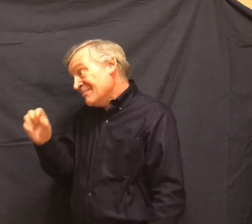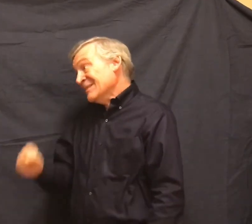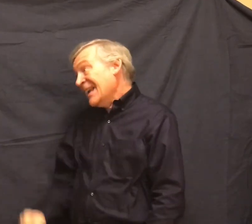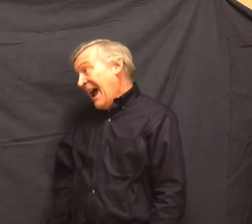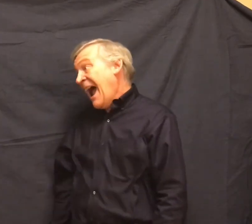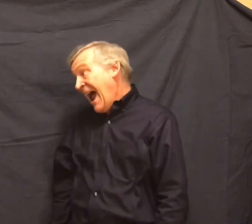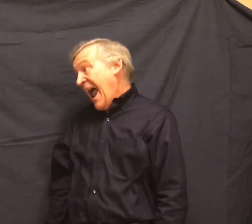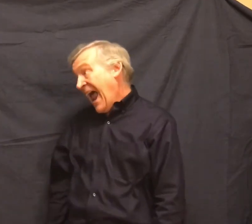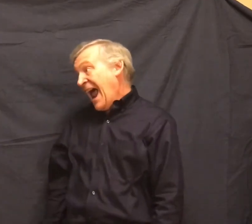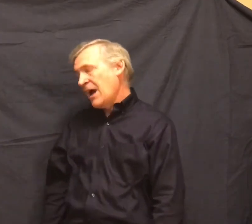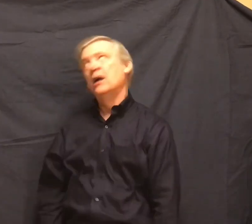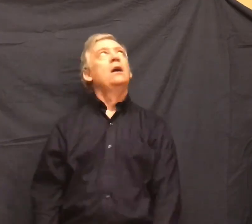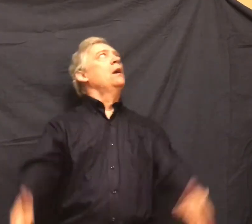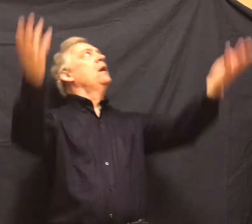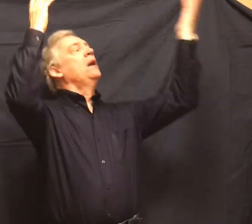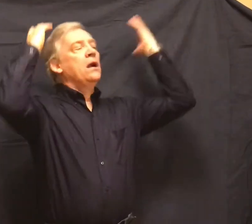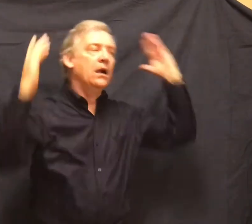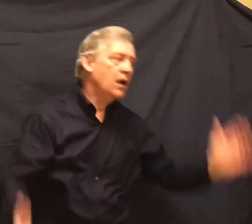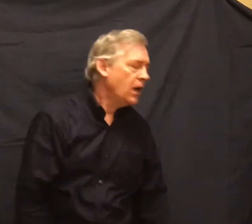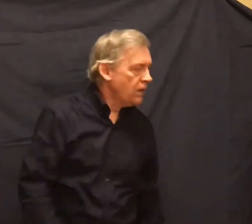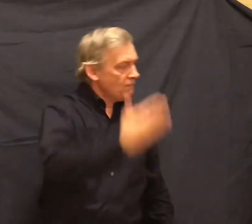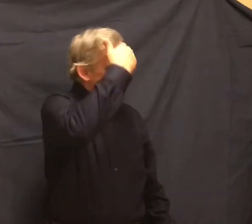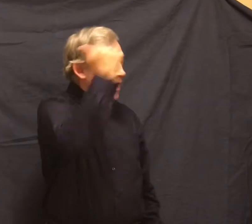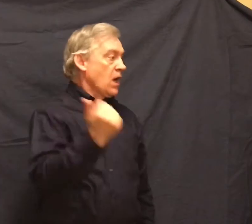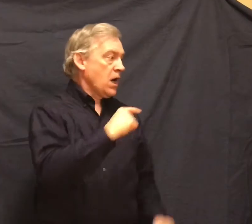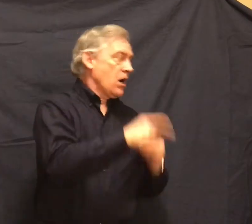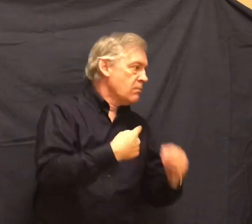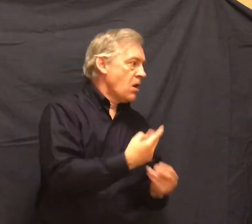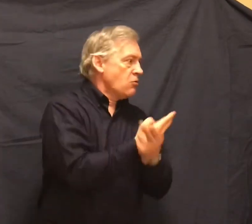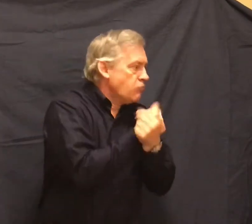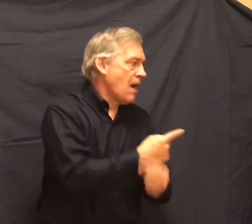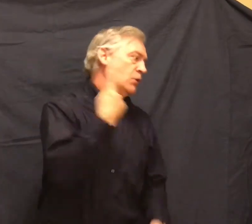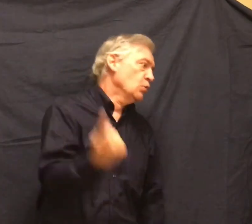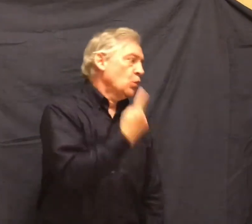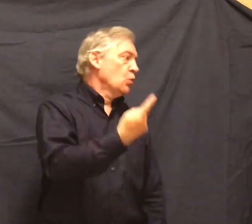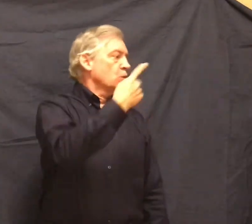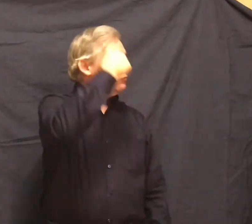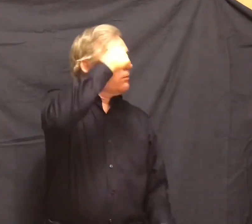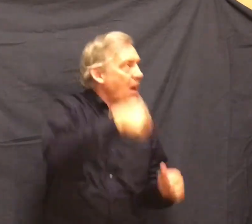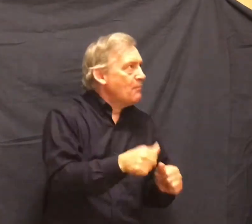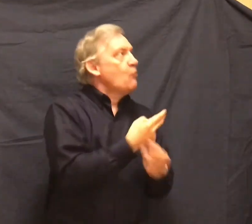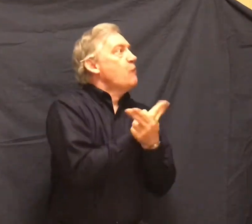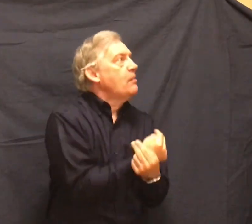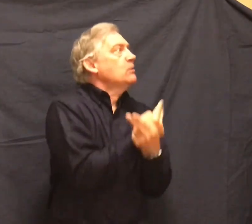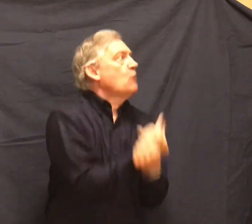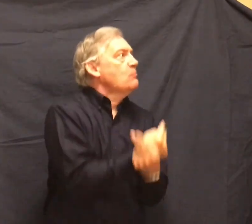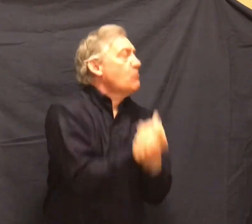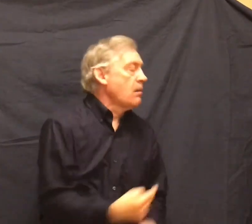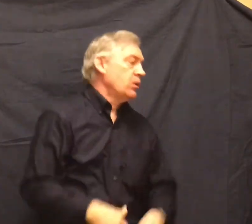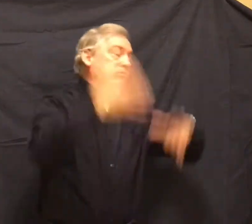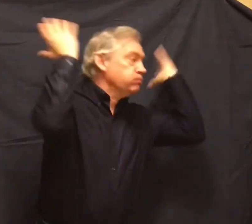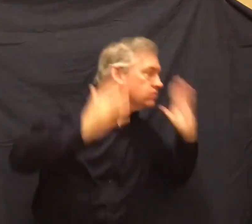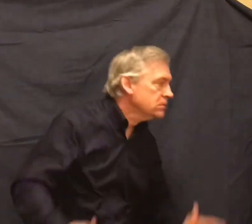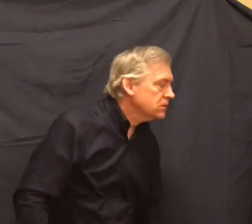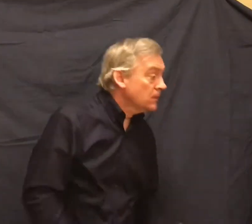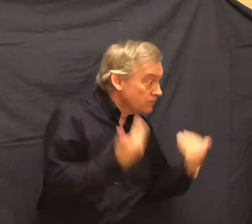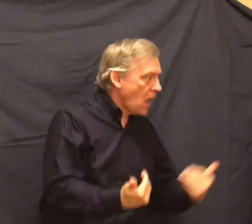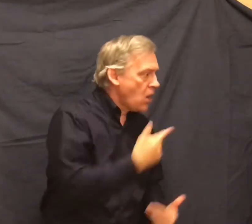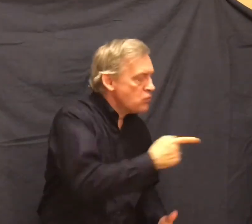Heck with the rabbits. That's all you ever can remember is them rabbits. Okay, now you listen and this time you got to